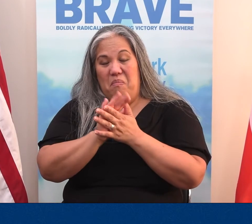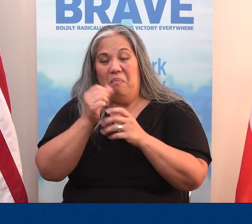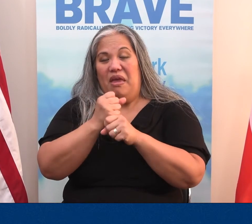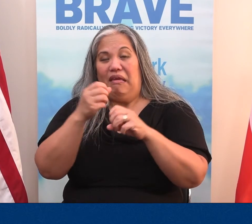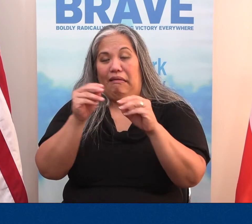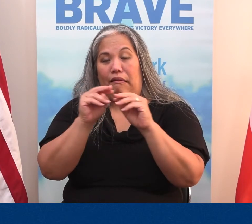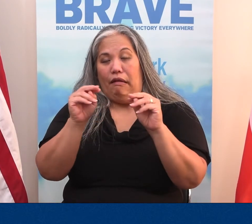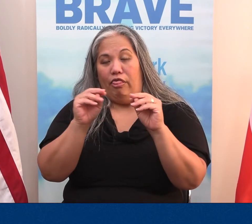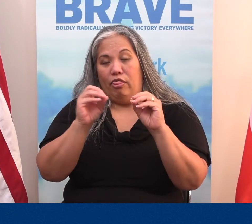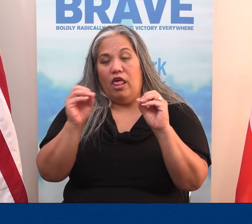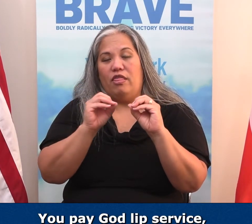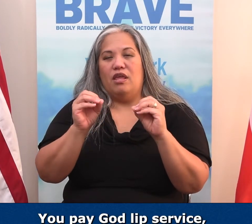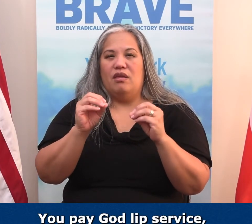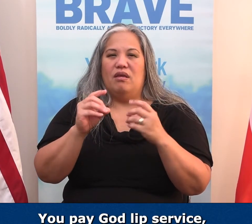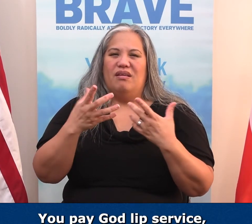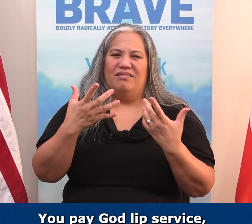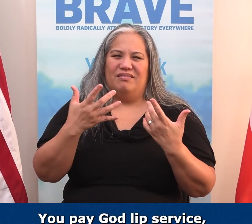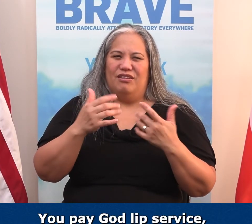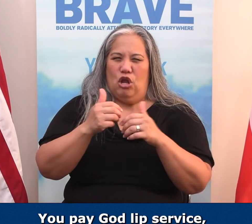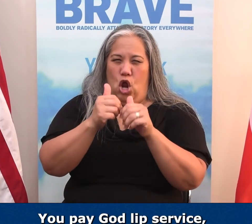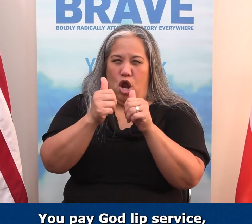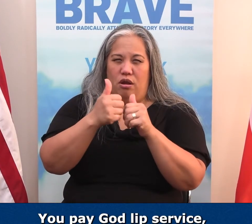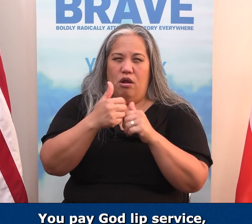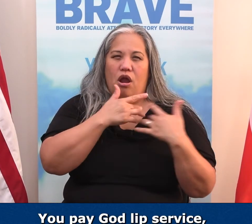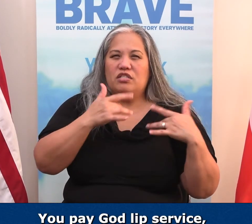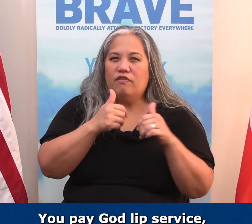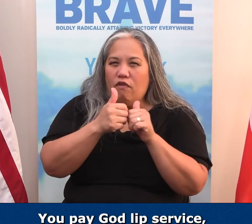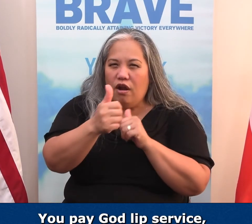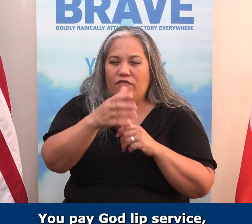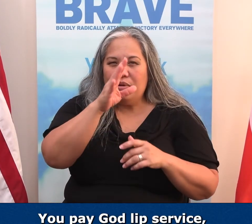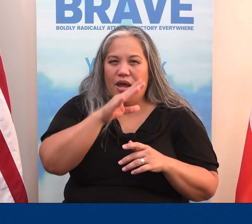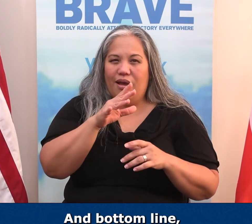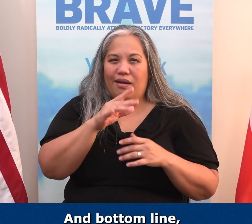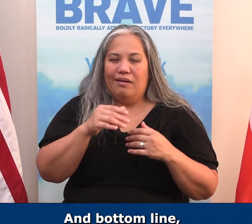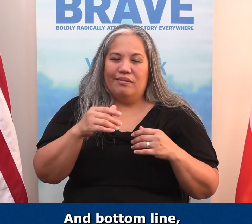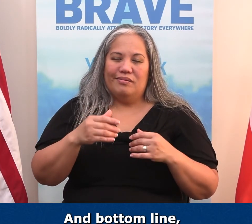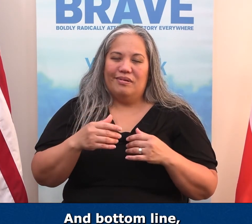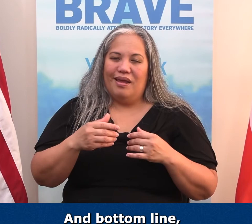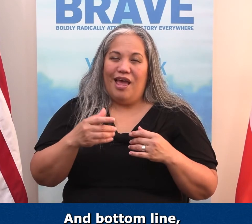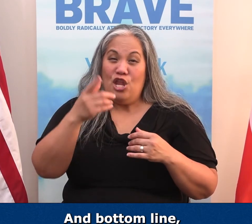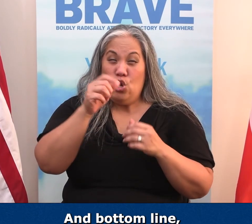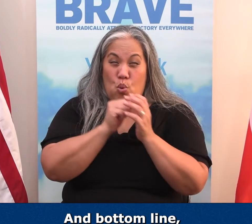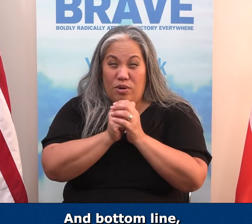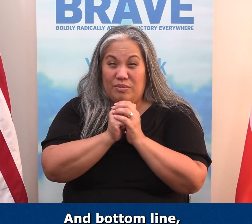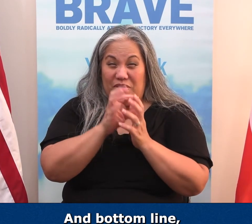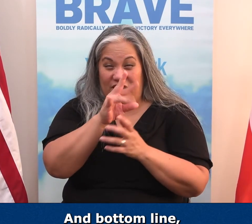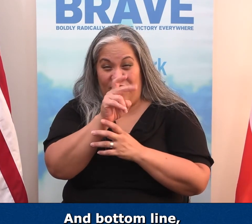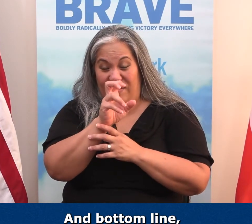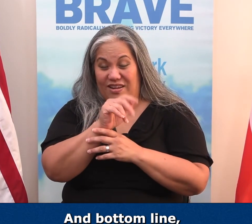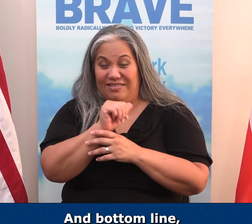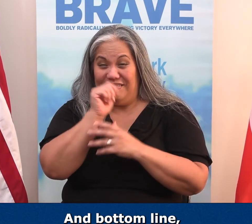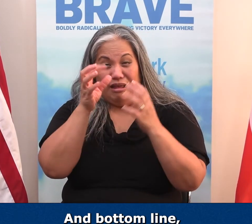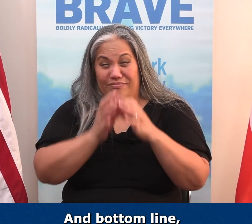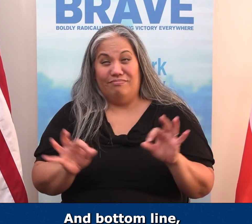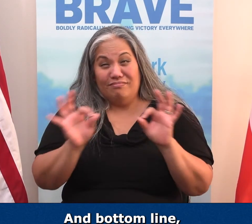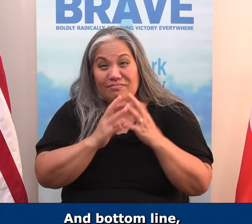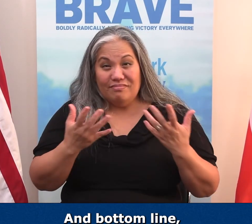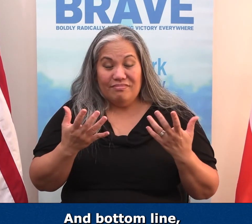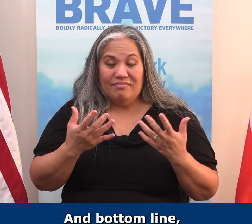you're a hypocrite, you pay God lip service, your heart's far away from God, and bottom line, your worship is in vain. It doesn't even count.